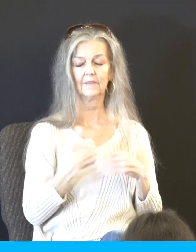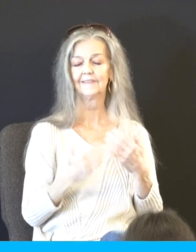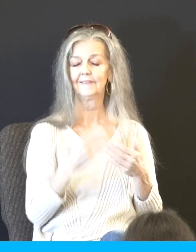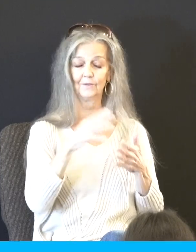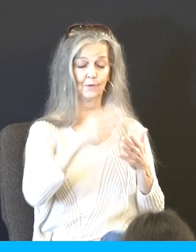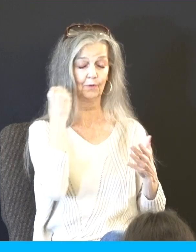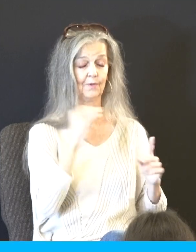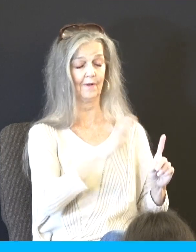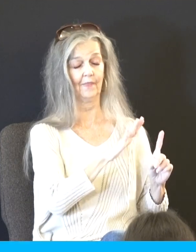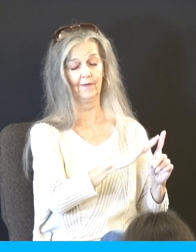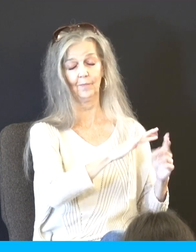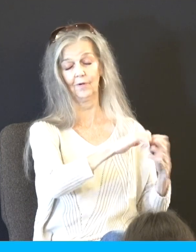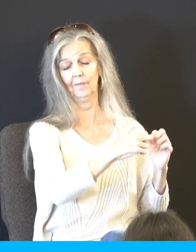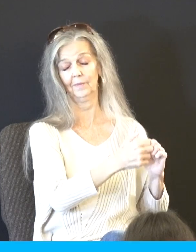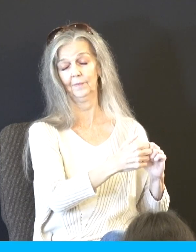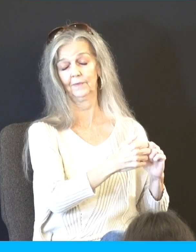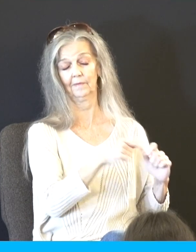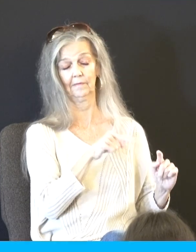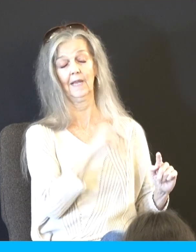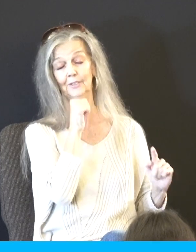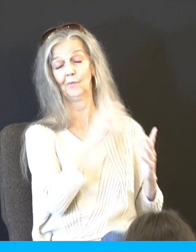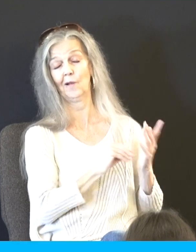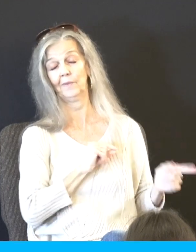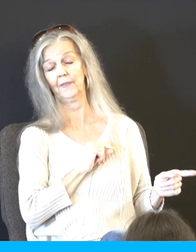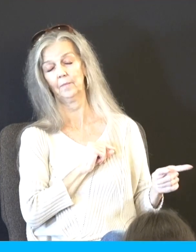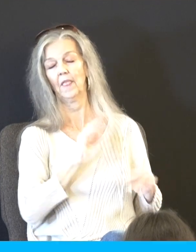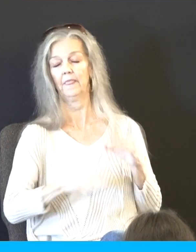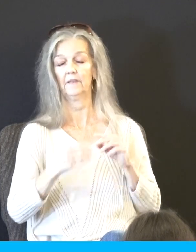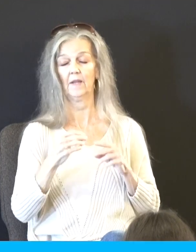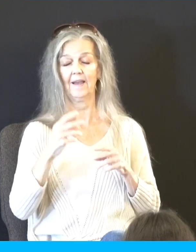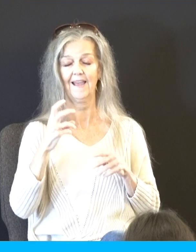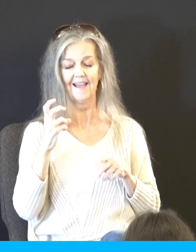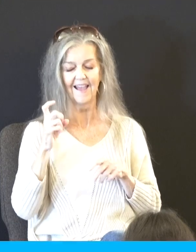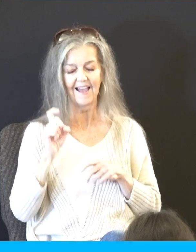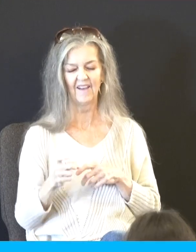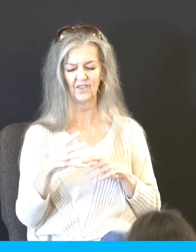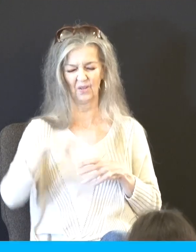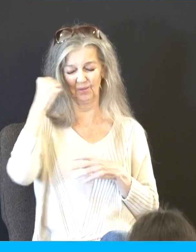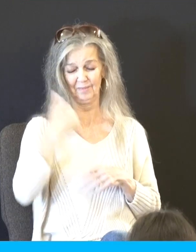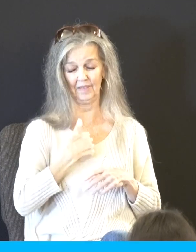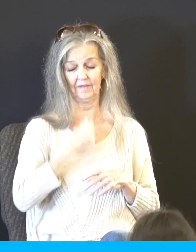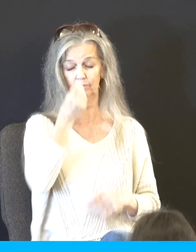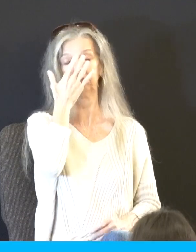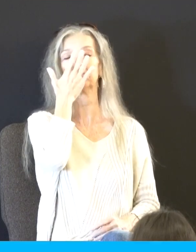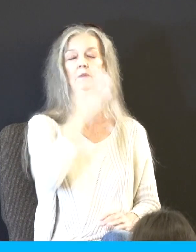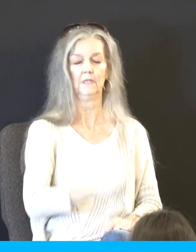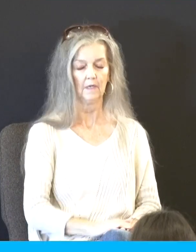else's nickel at their expense than for us to go through the same thing. And so I do pray, Lord, for all we hear as